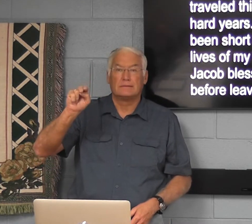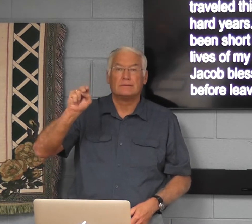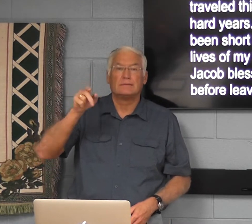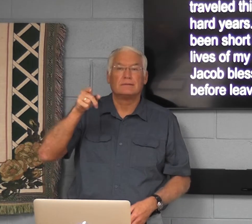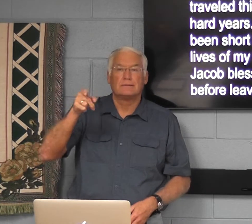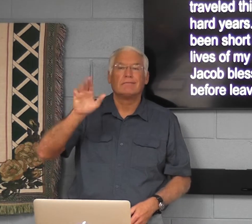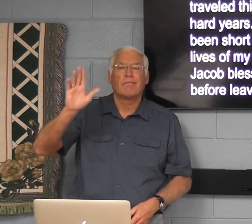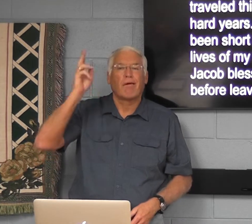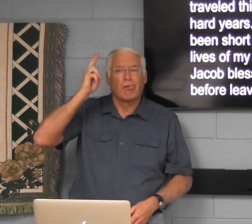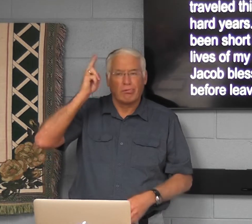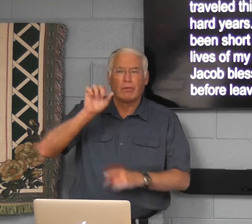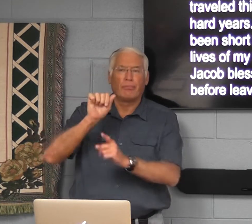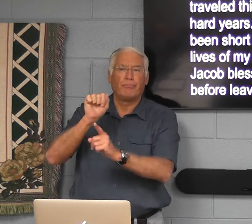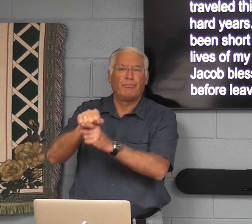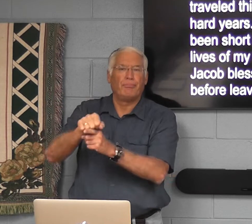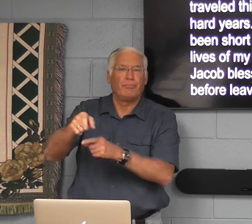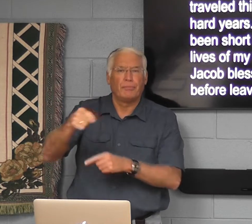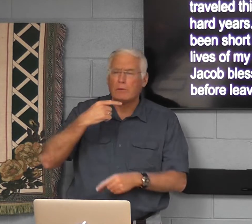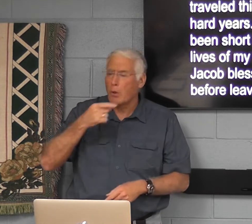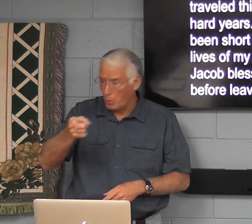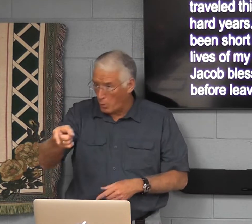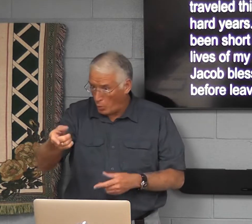And then Laban, his uncle, deceived him,